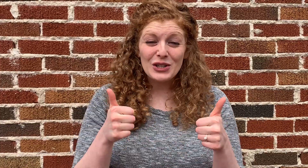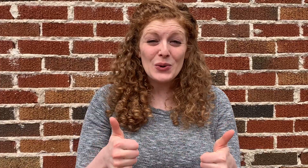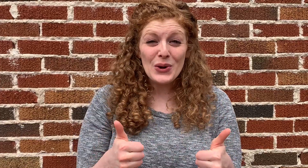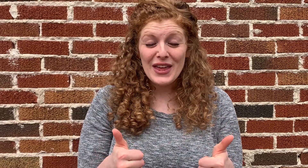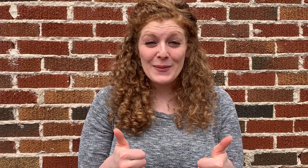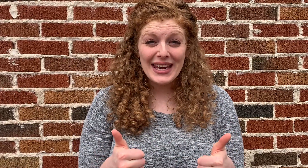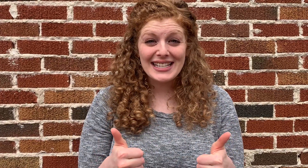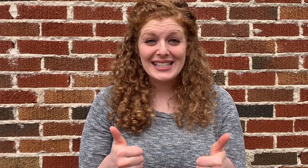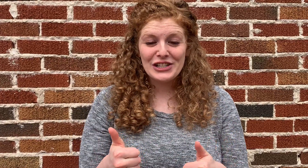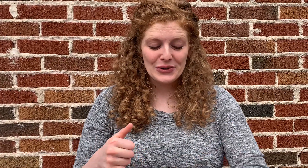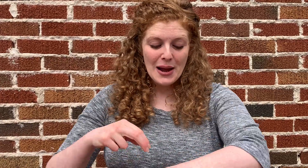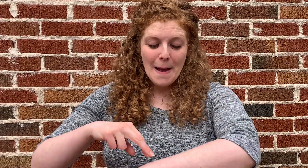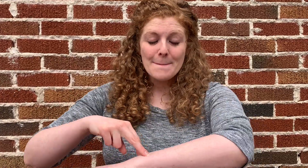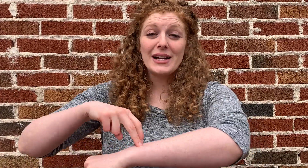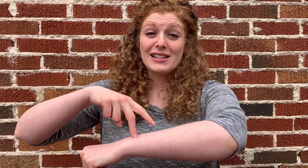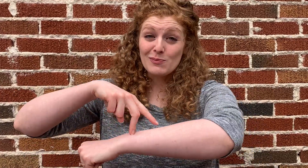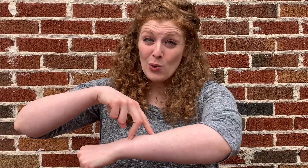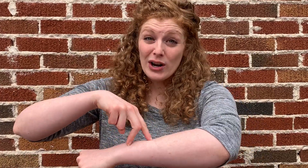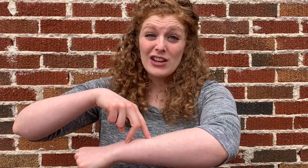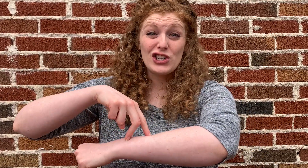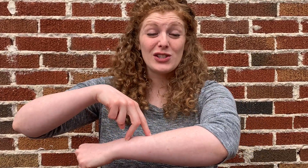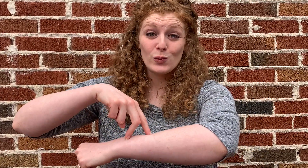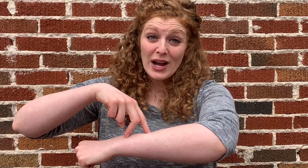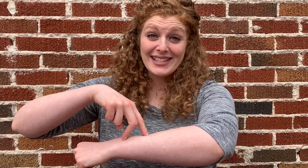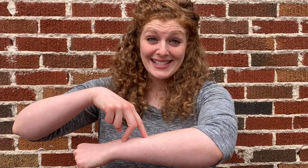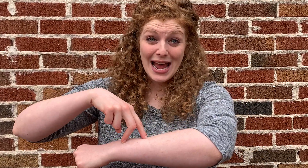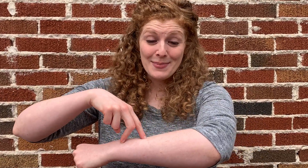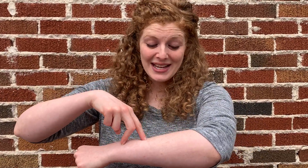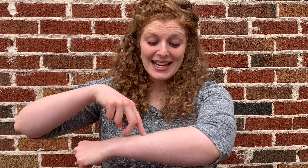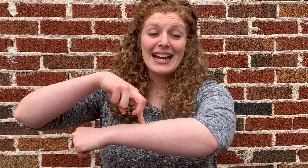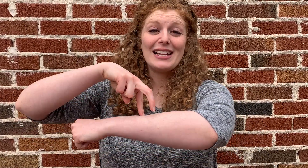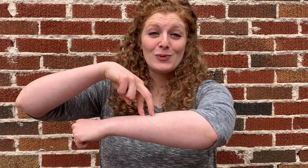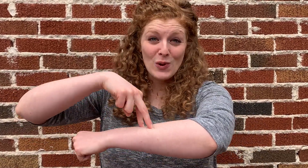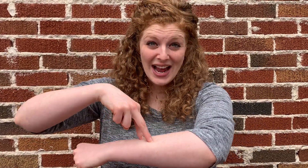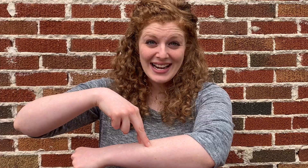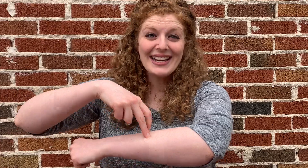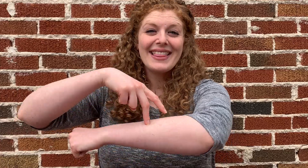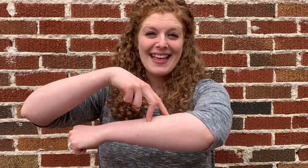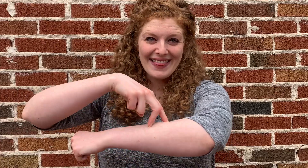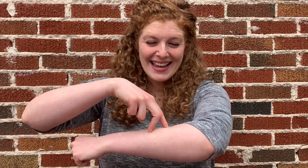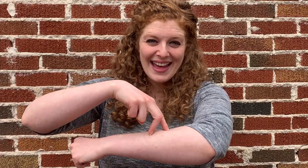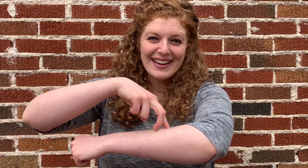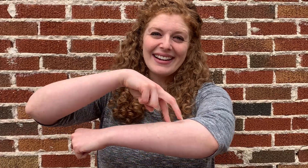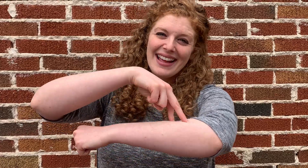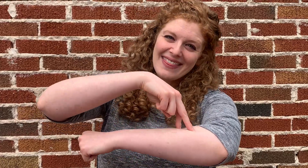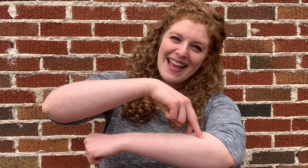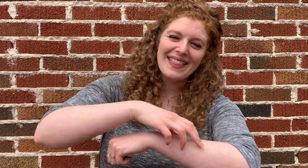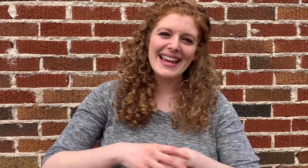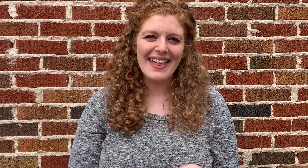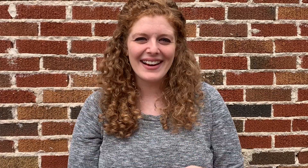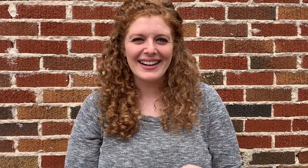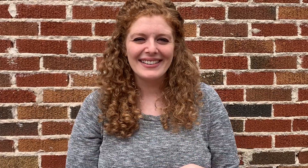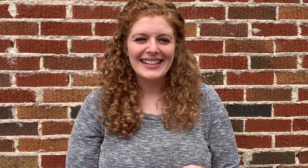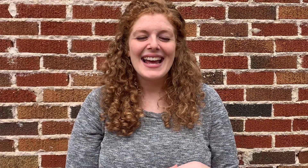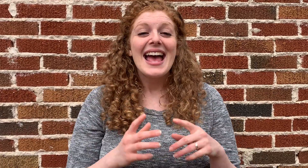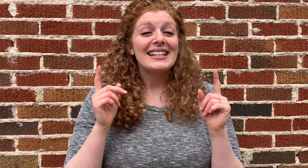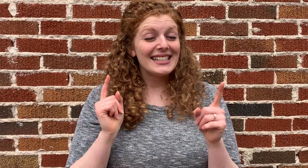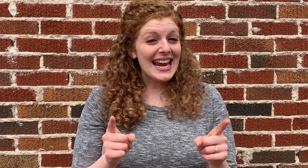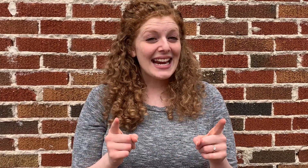a cool thing we get to do, but it's more than just one step. It's one, then the other, then the other. Today,